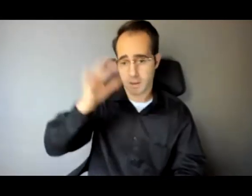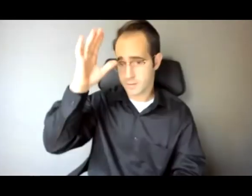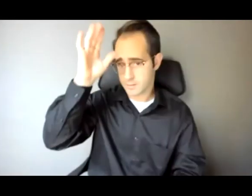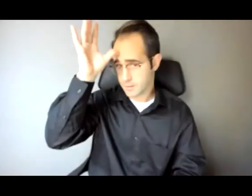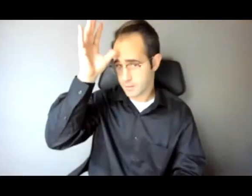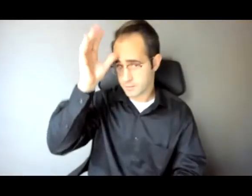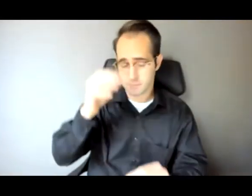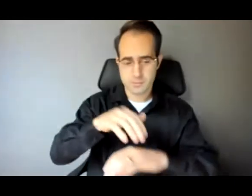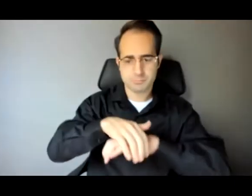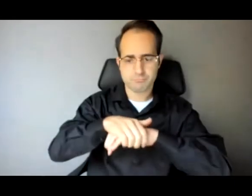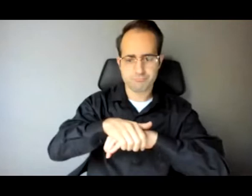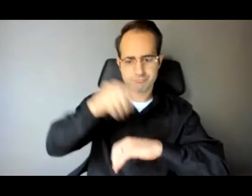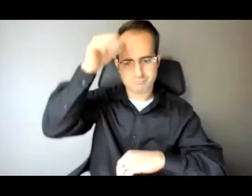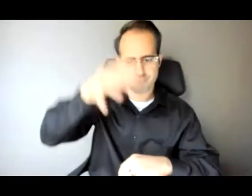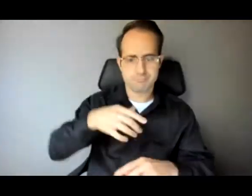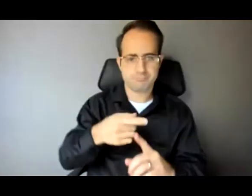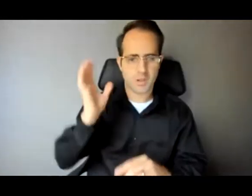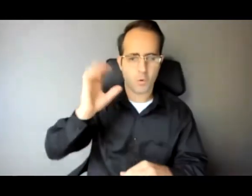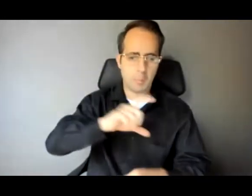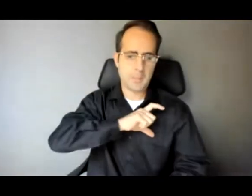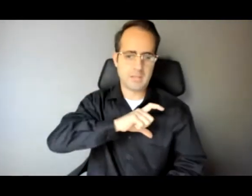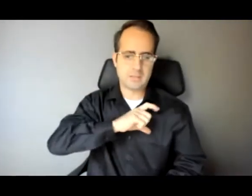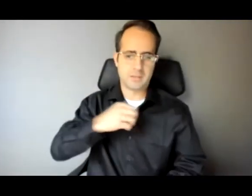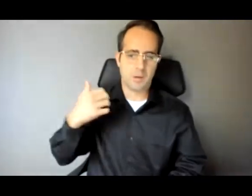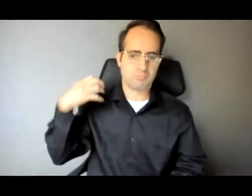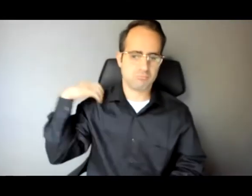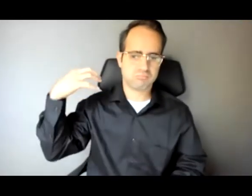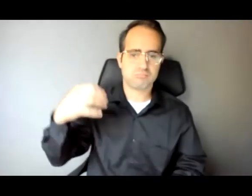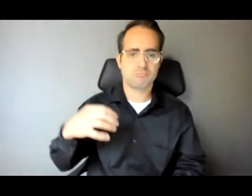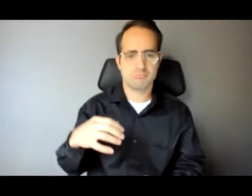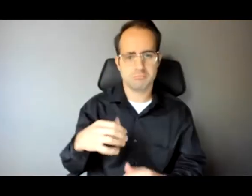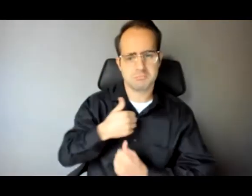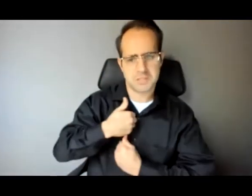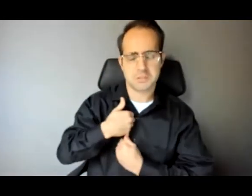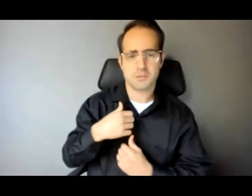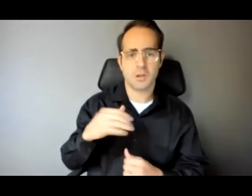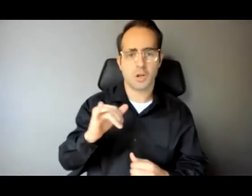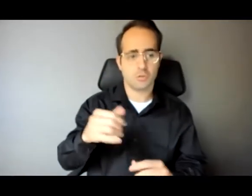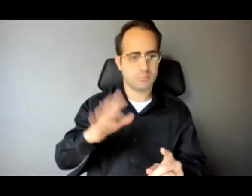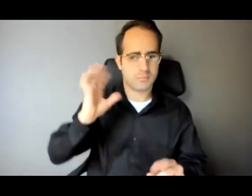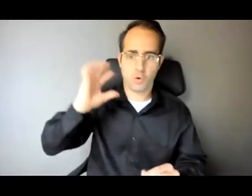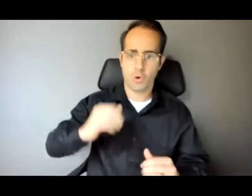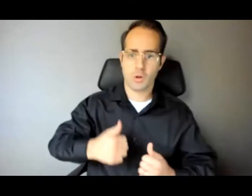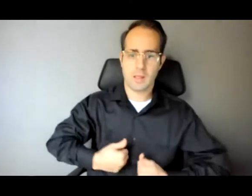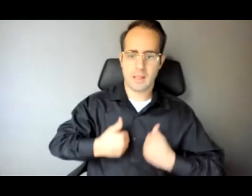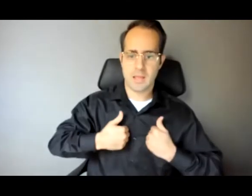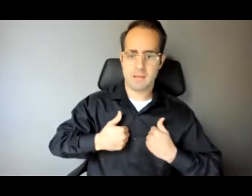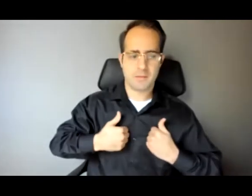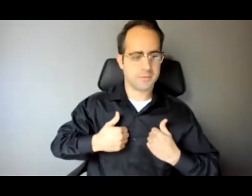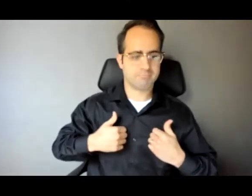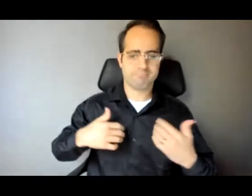police chief. He's always lived in the Caribbean with all of the privilege of a colonizer, a white man.